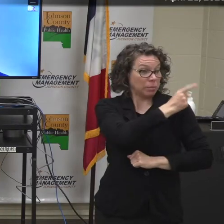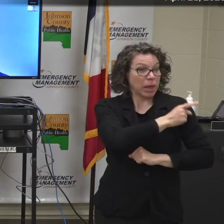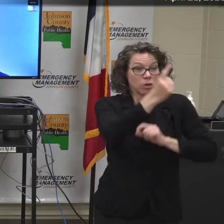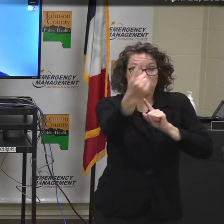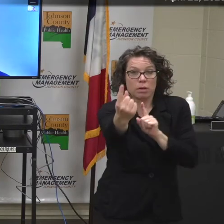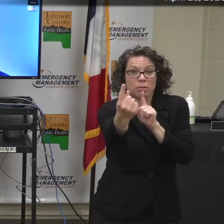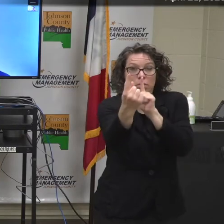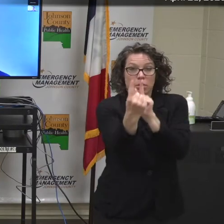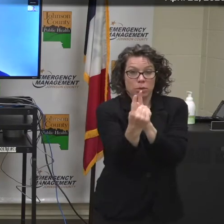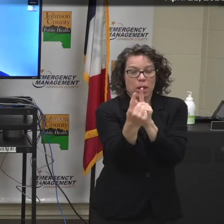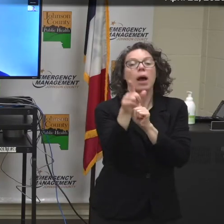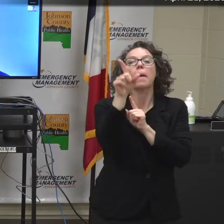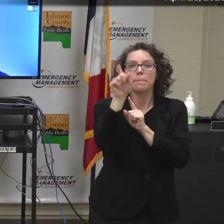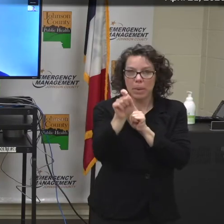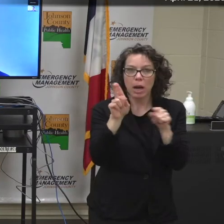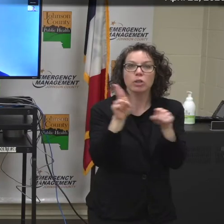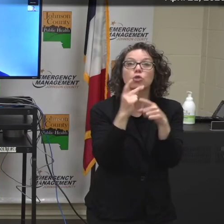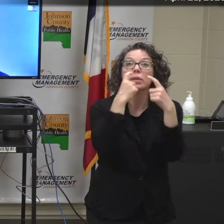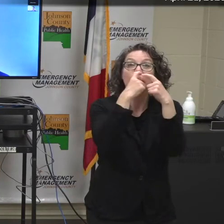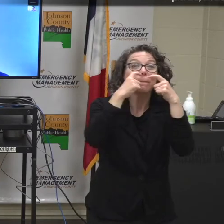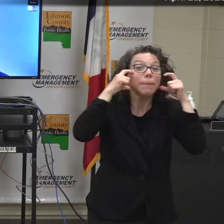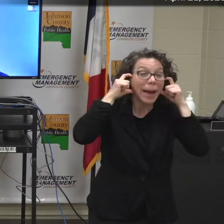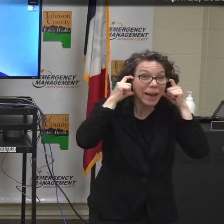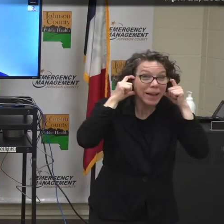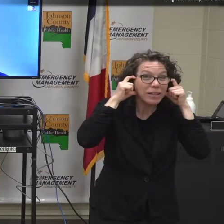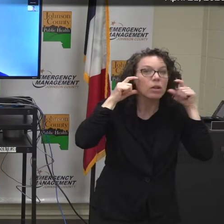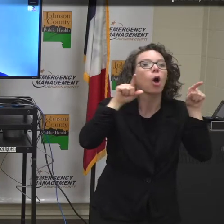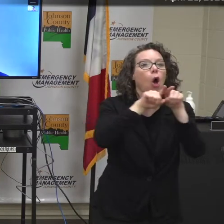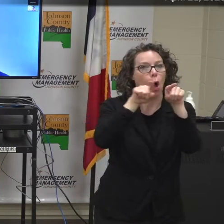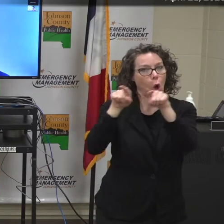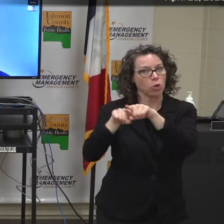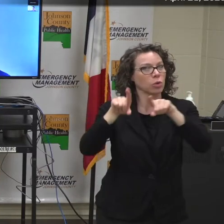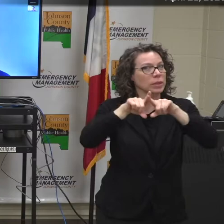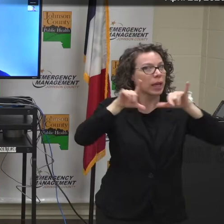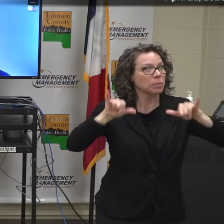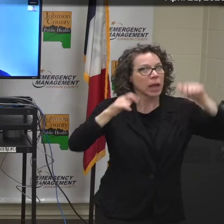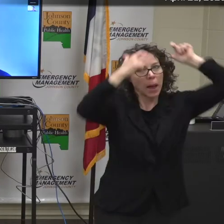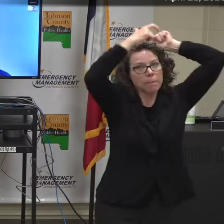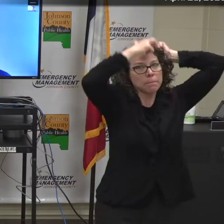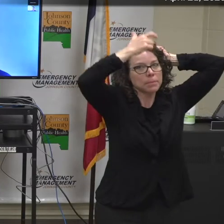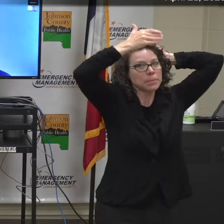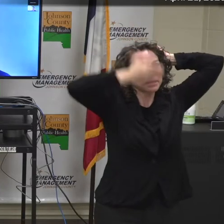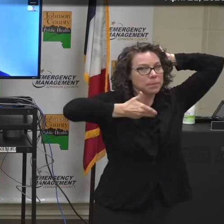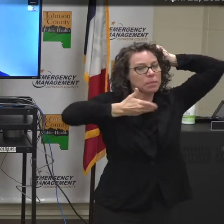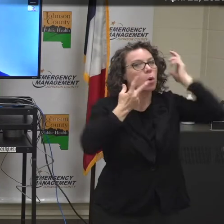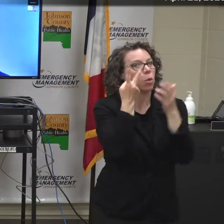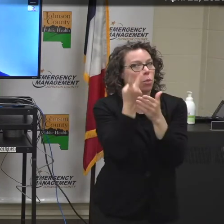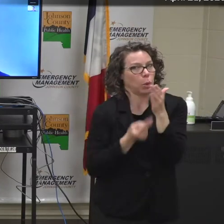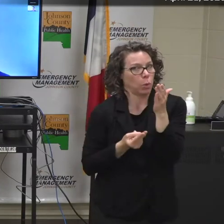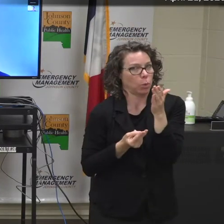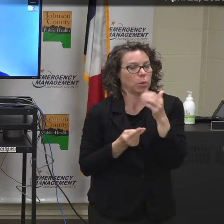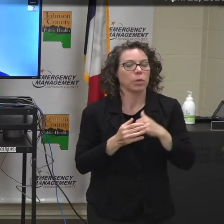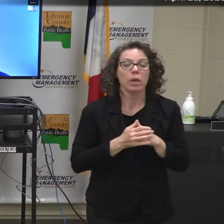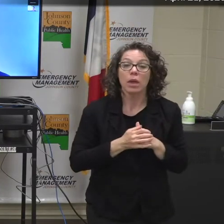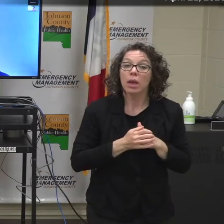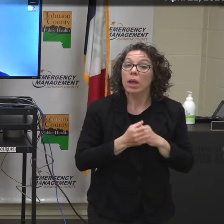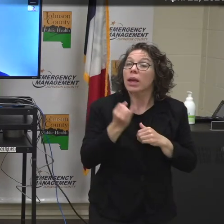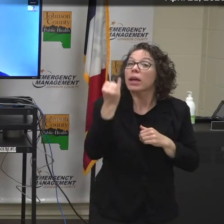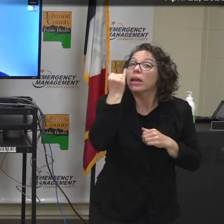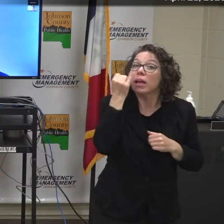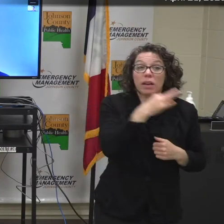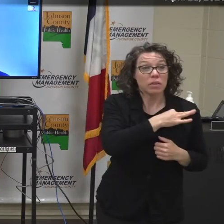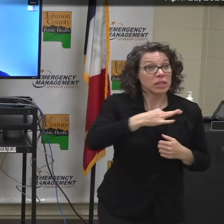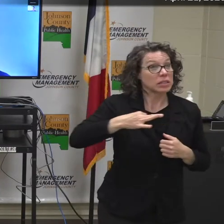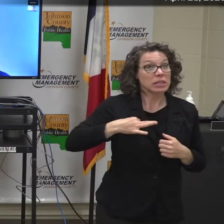use a medical-grade mask in addition to their face shield. For those staff who do not come in contact with